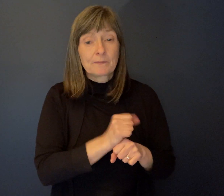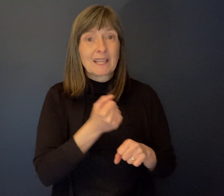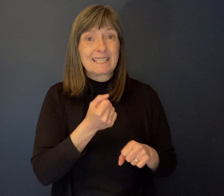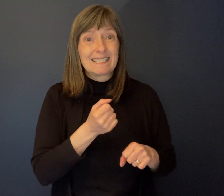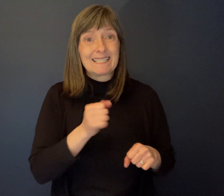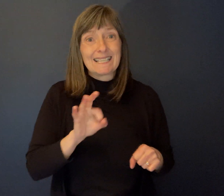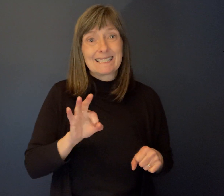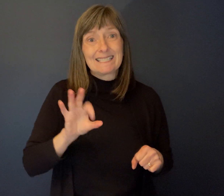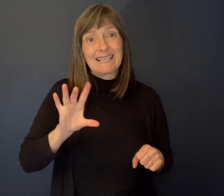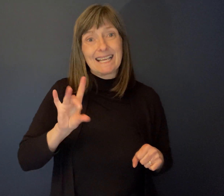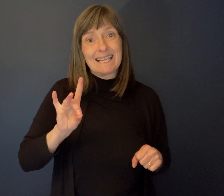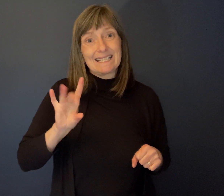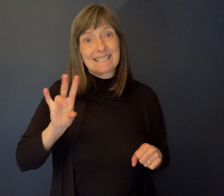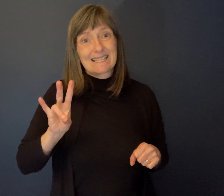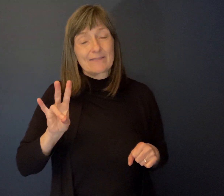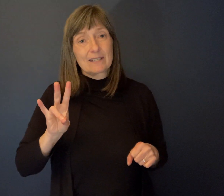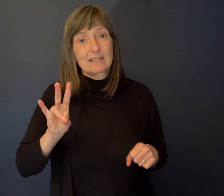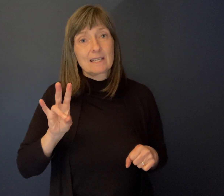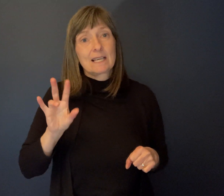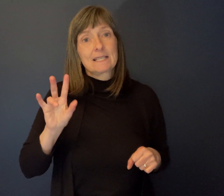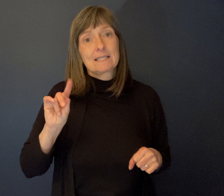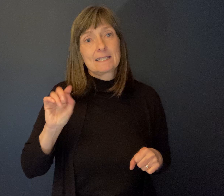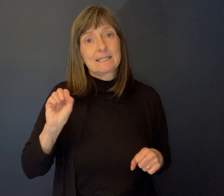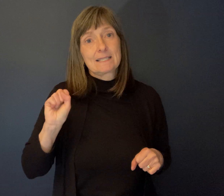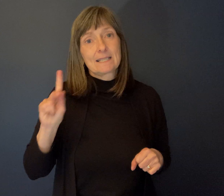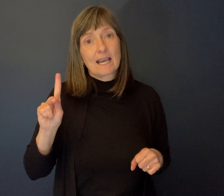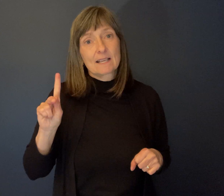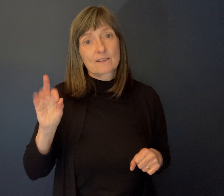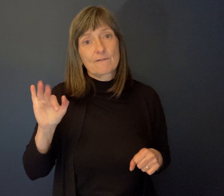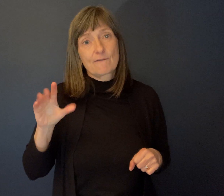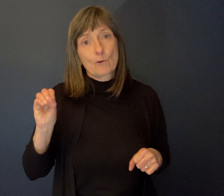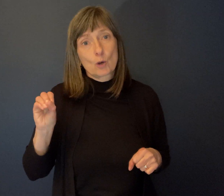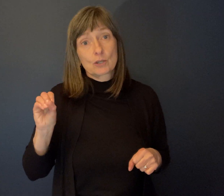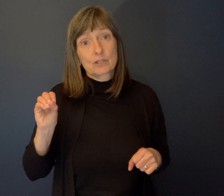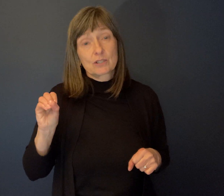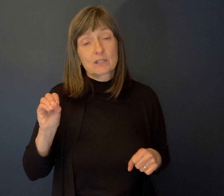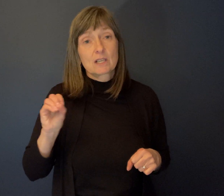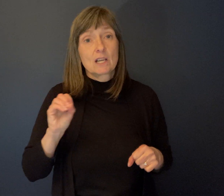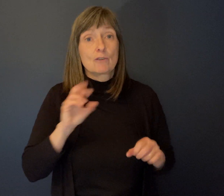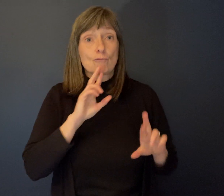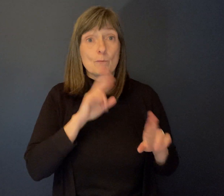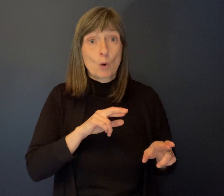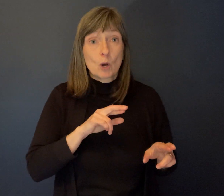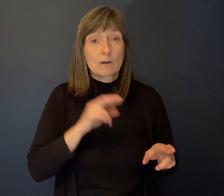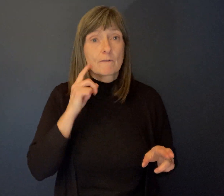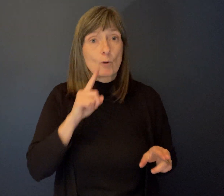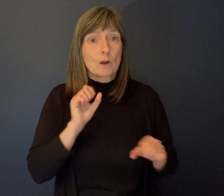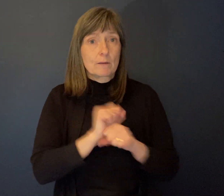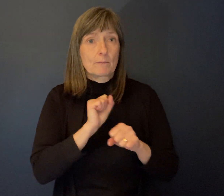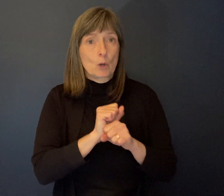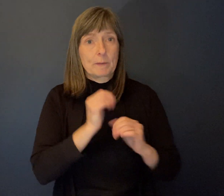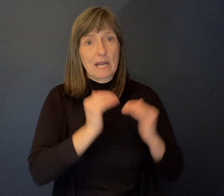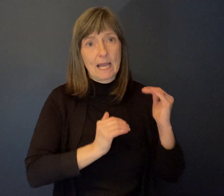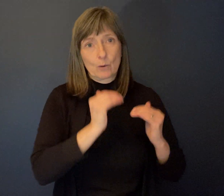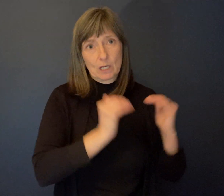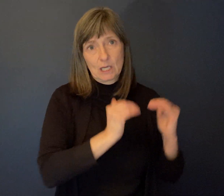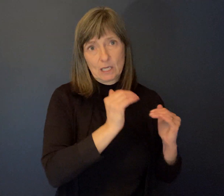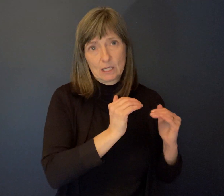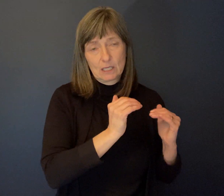task force report on employment equity. And it focused specifically on individuals with disabilities in the workforce and specifically why